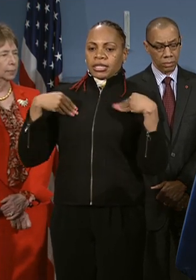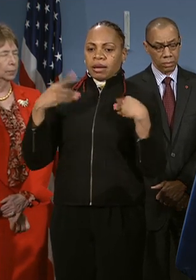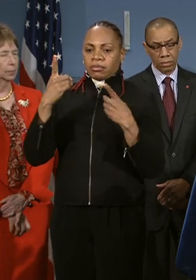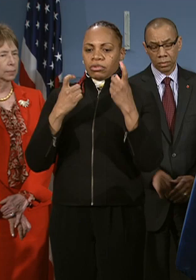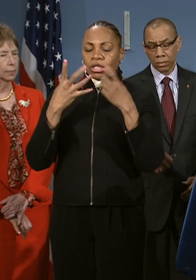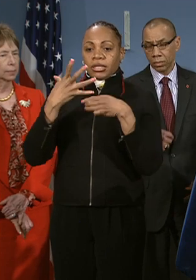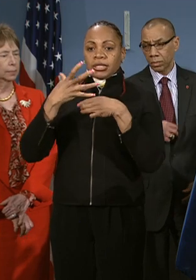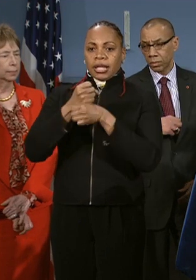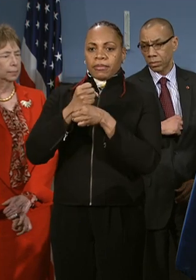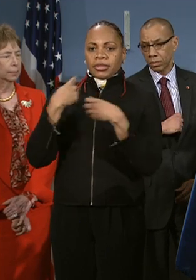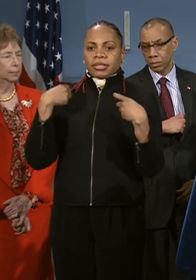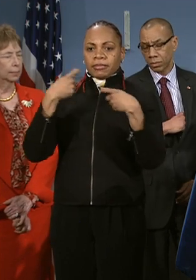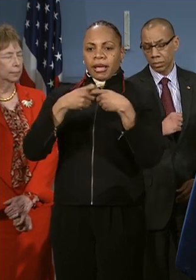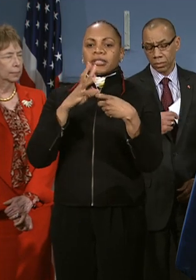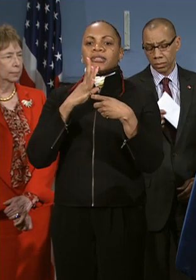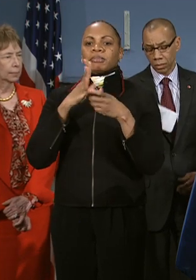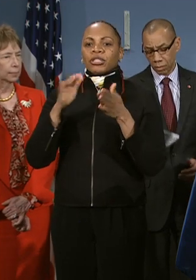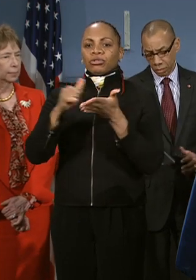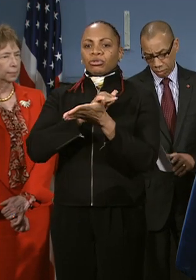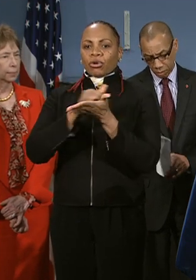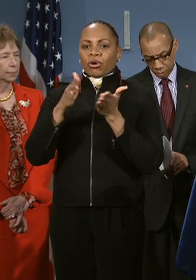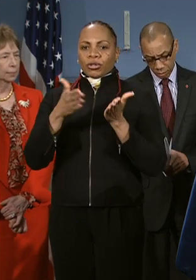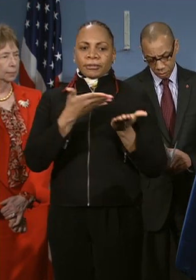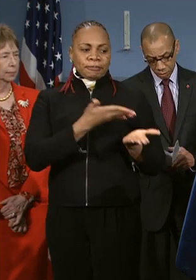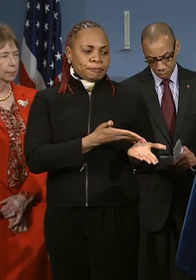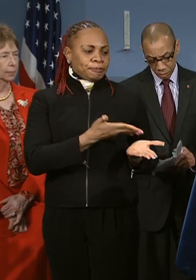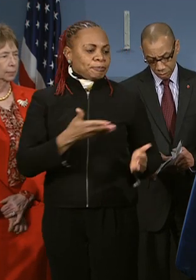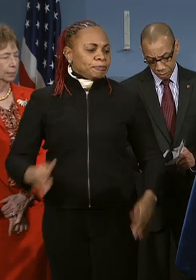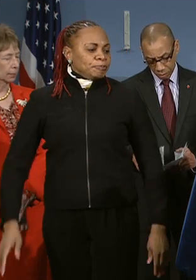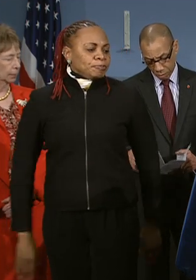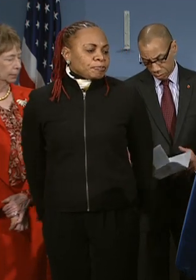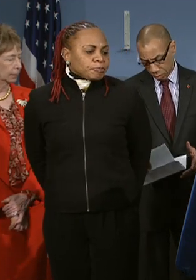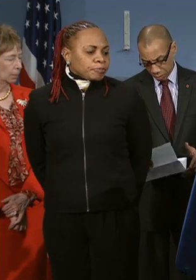summarize for our Spanish-speaking New Yorkers. Thank